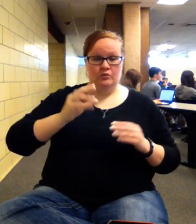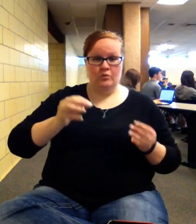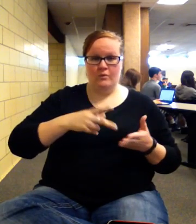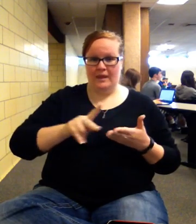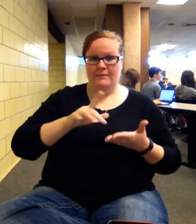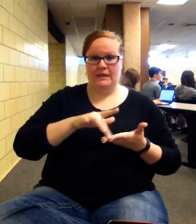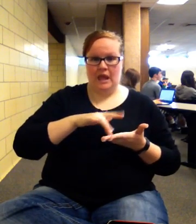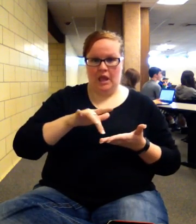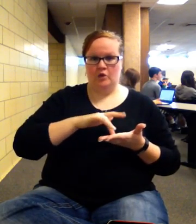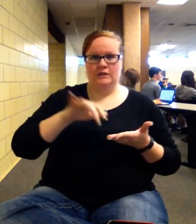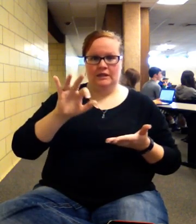future value.